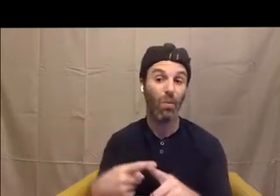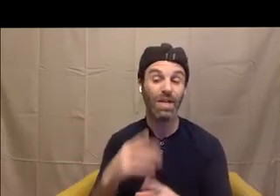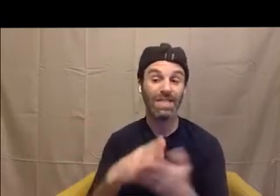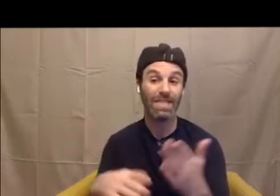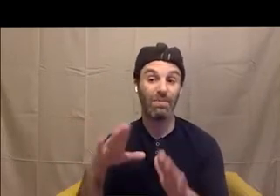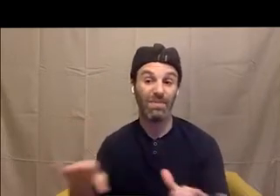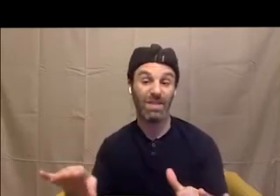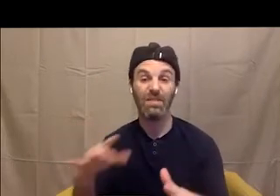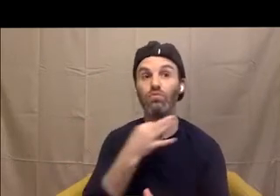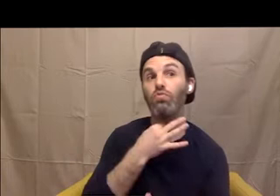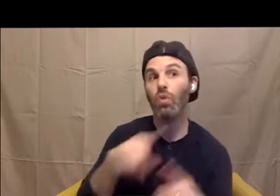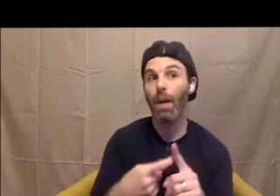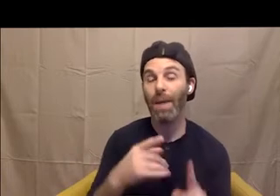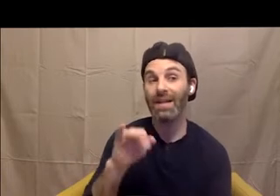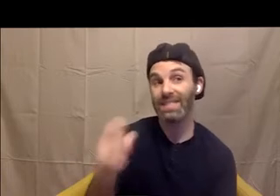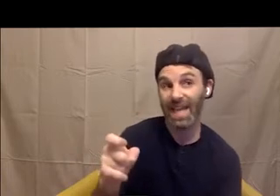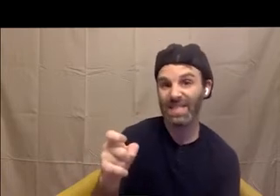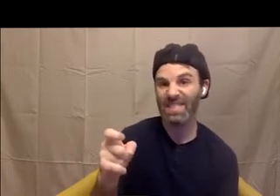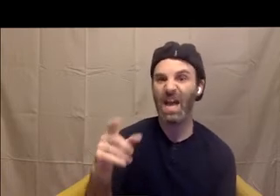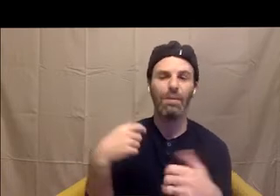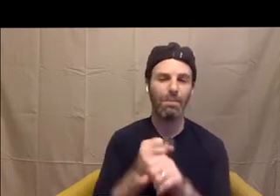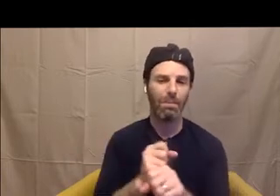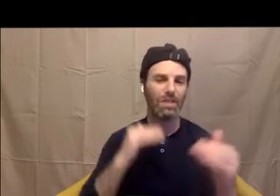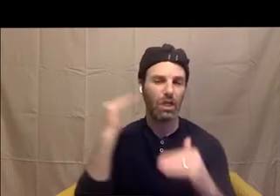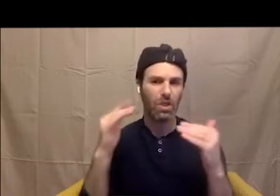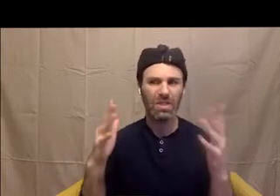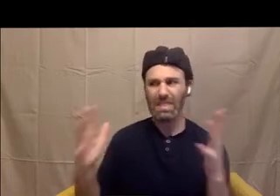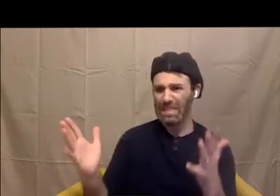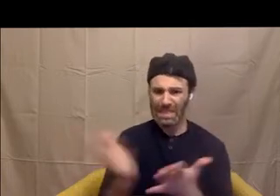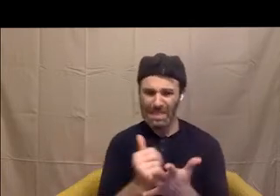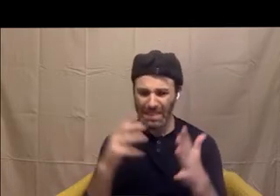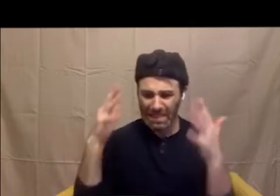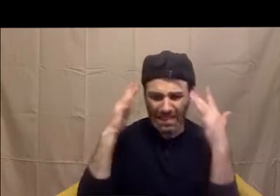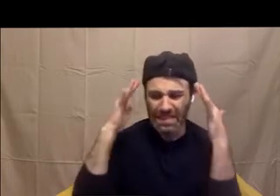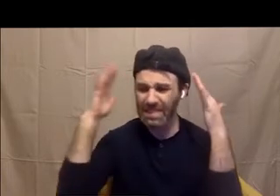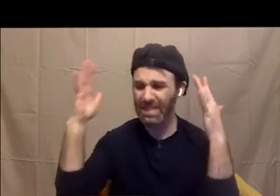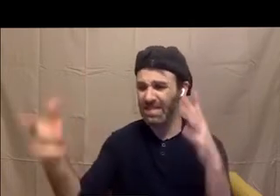make adults think about their own experiences with puberty. They can worry about you not being respected and about your safety.